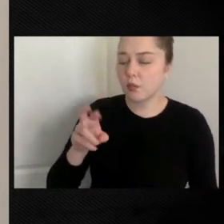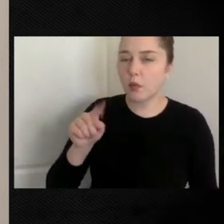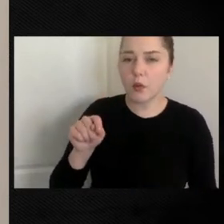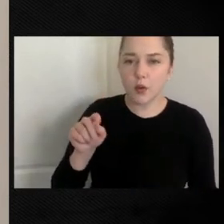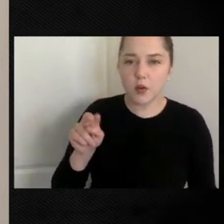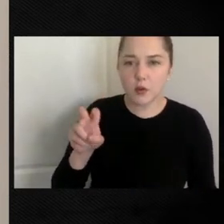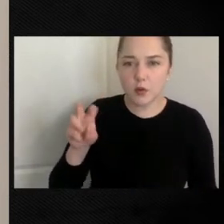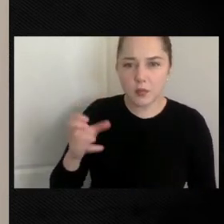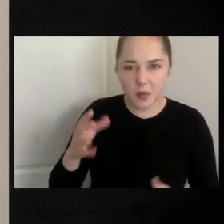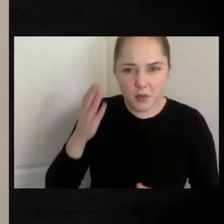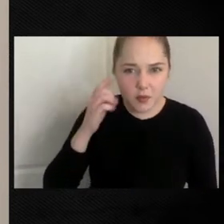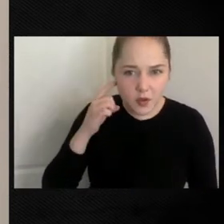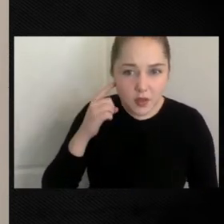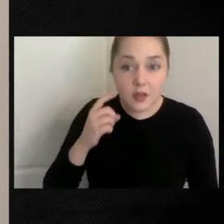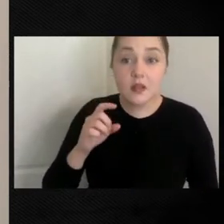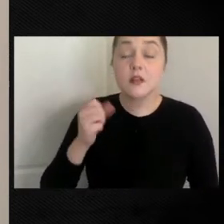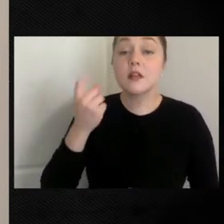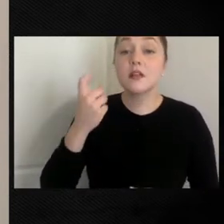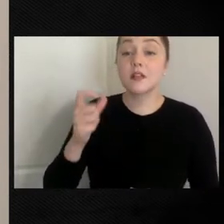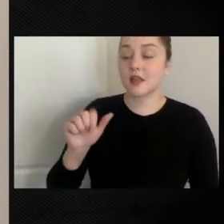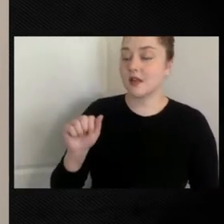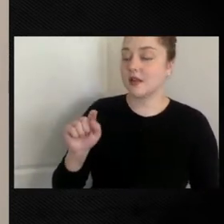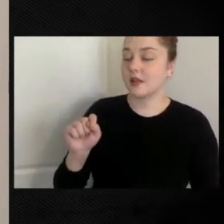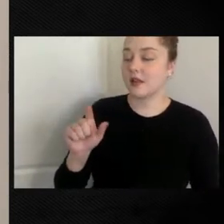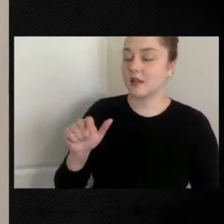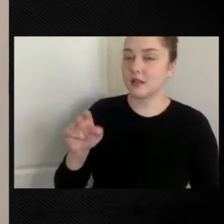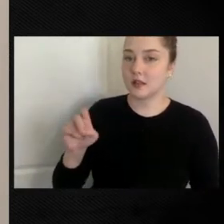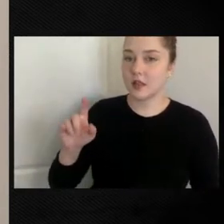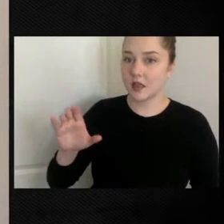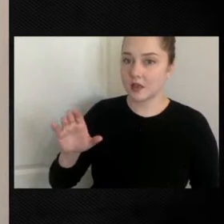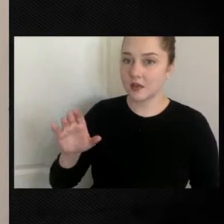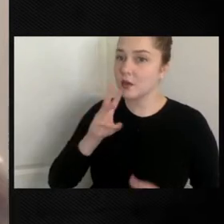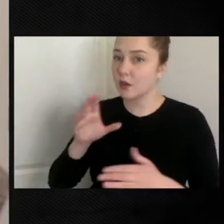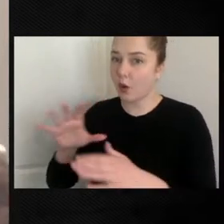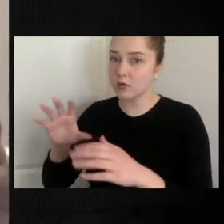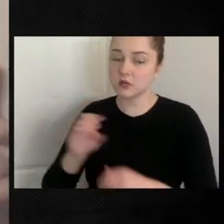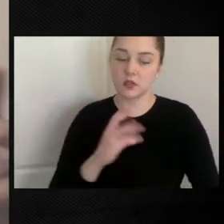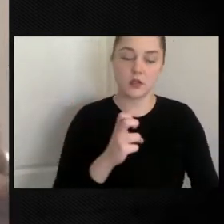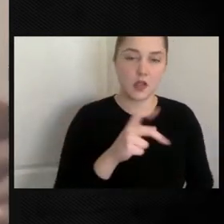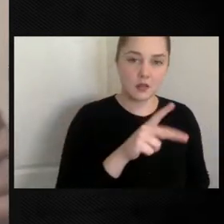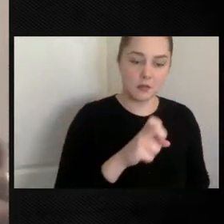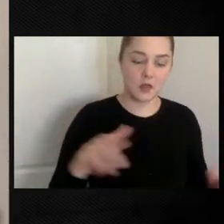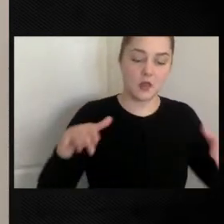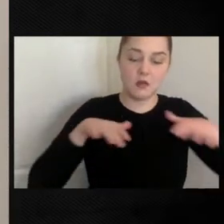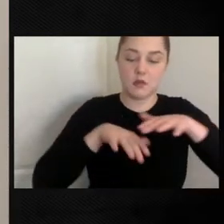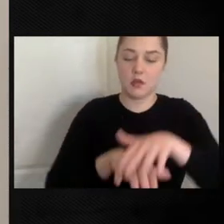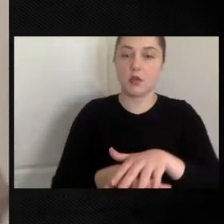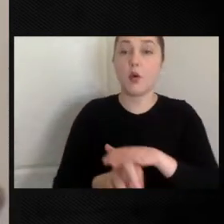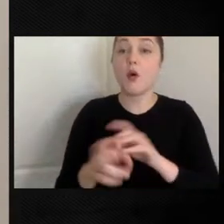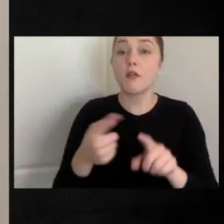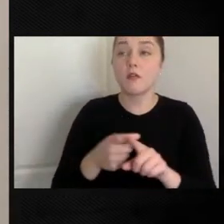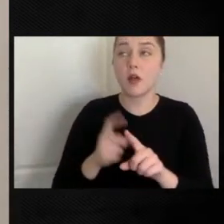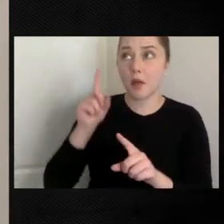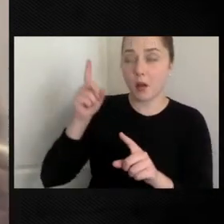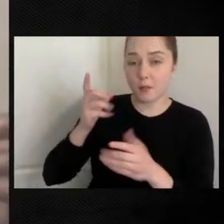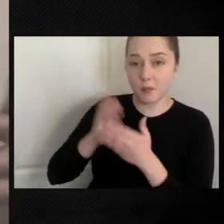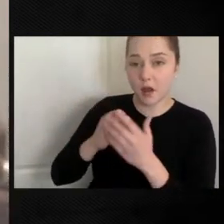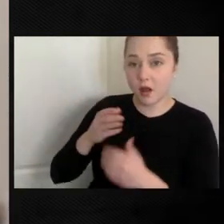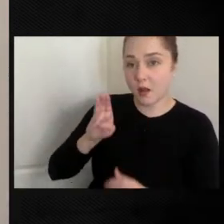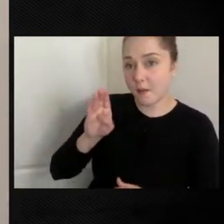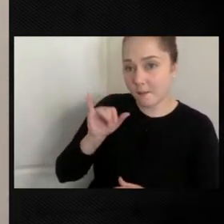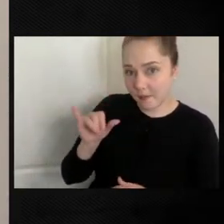the Atlantic Ocean and the Chesapeake comes together or comes from the upper part of the bay, the Hoverty Grace,